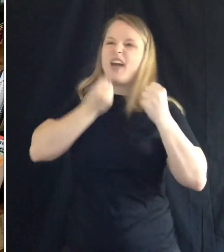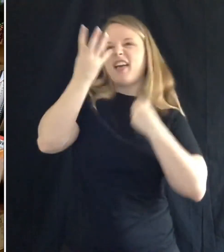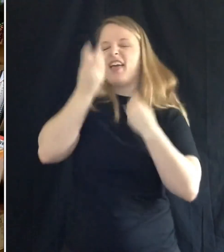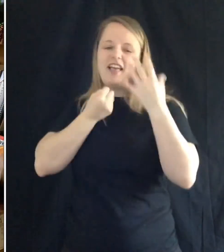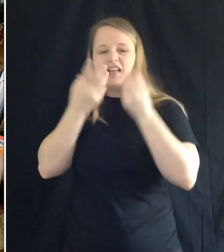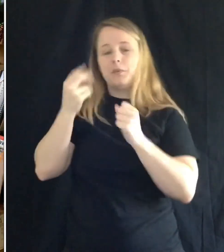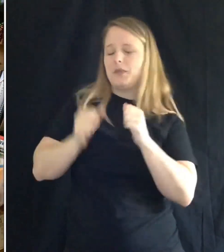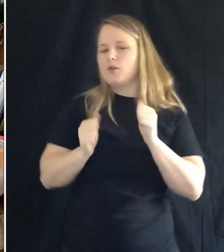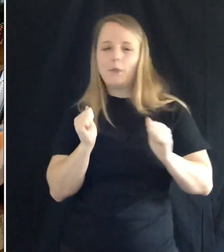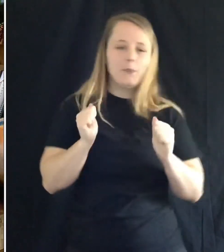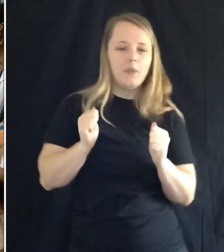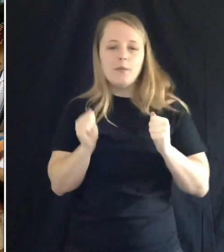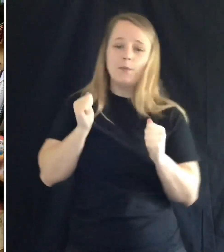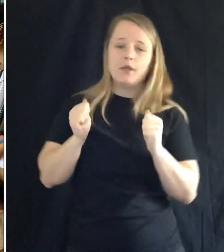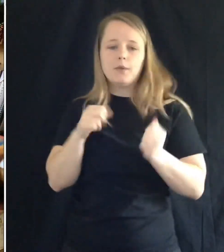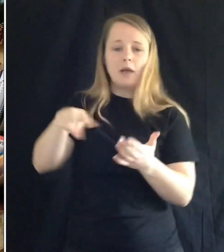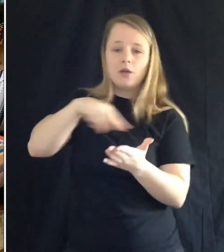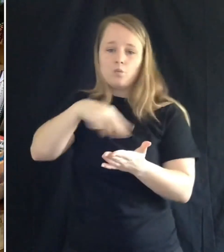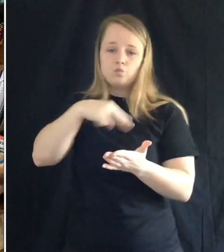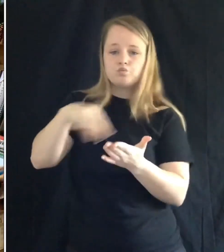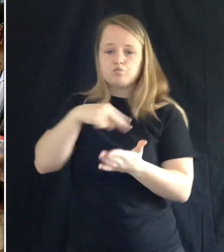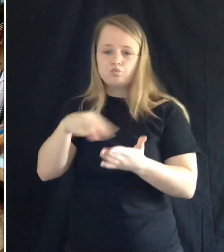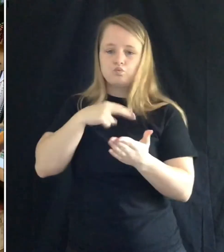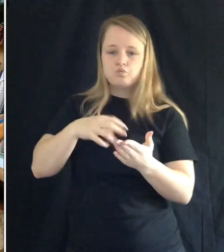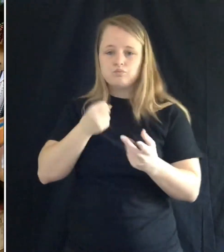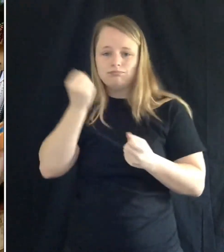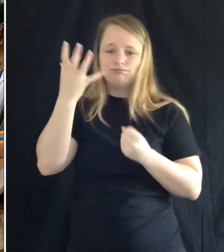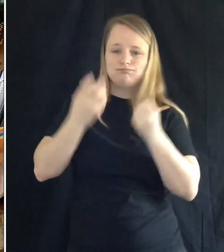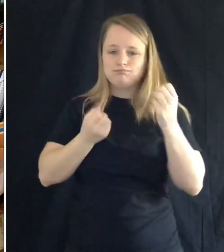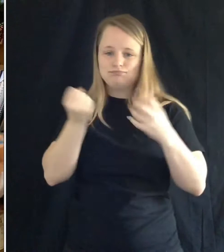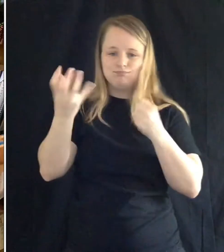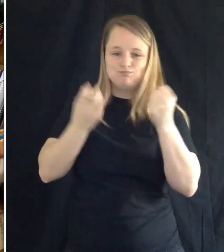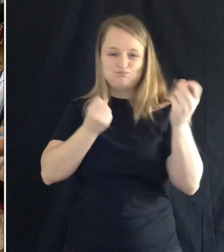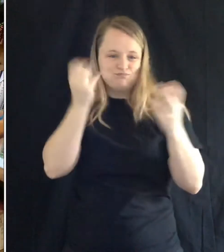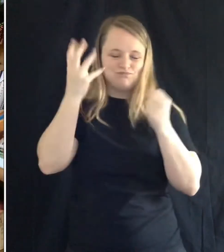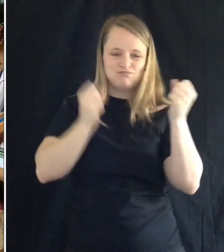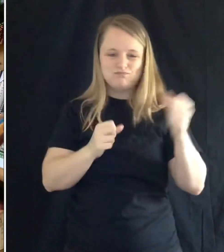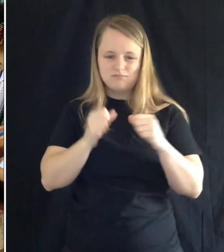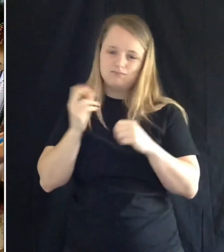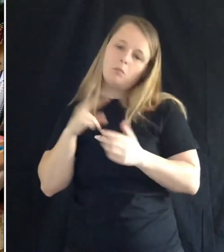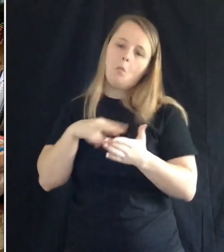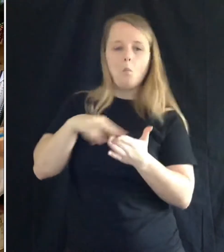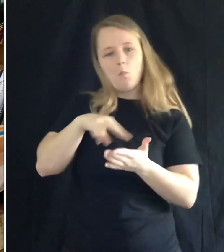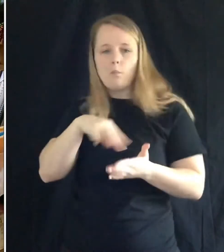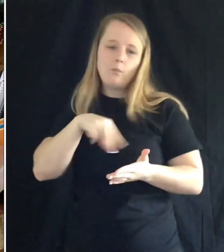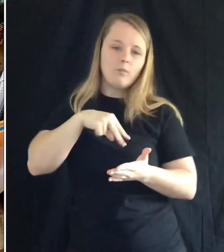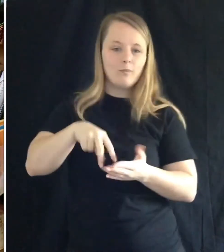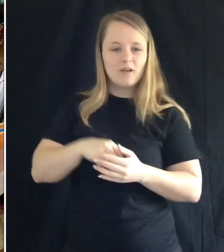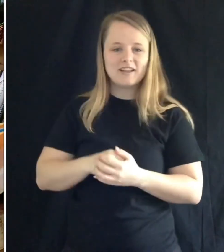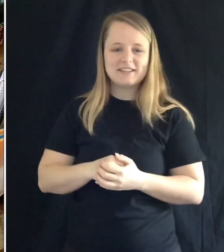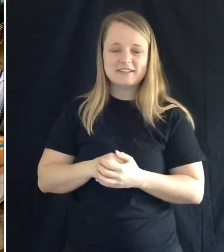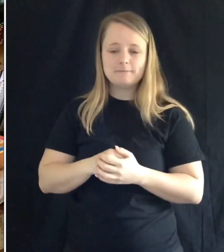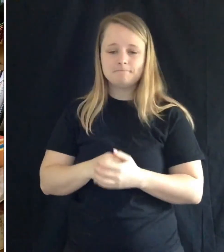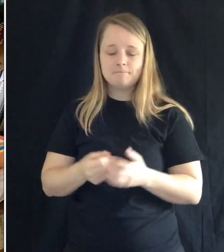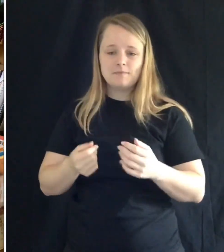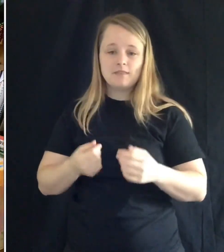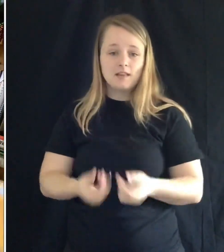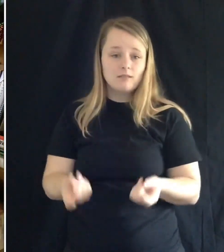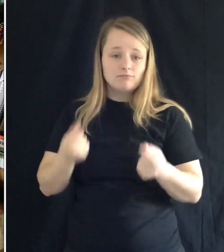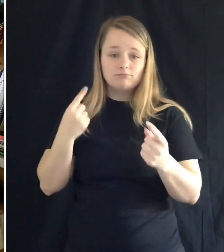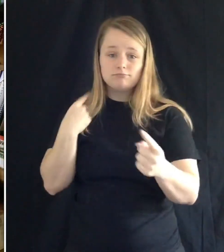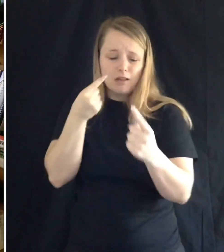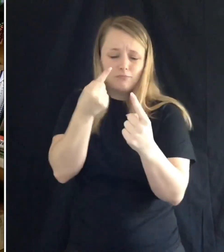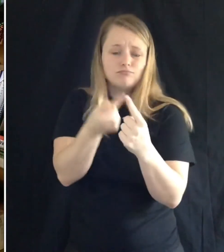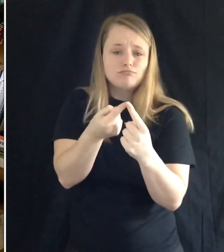everybody else. Wiggle, wiggle, waggle, waggle, uh, uh, uh. Giggle, giggle, gaggle, gaggle, uh, uh, uh. Until story